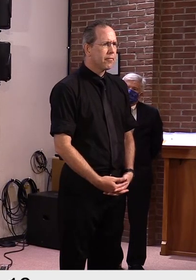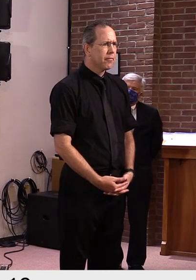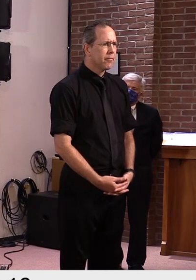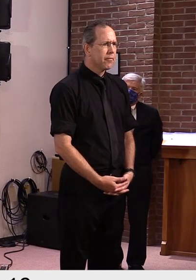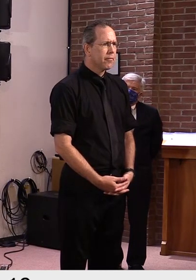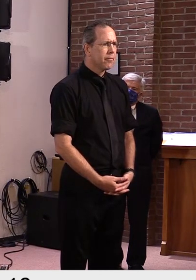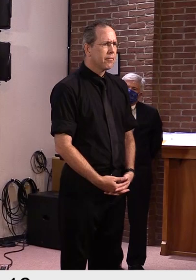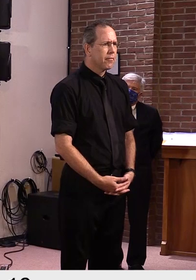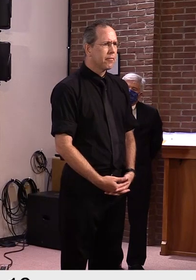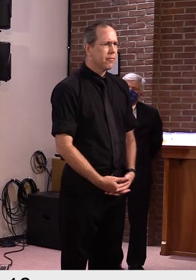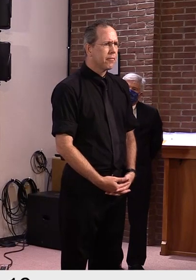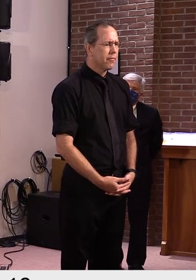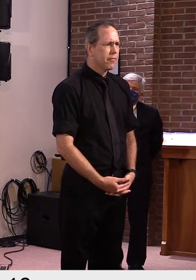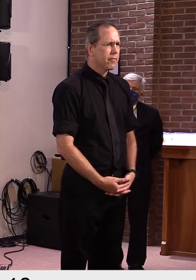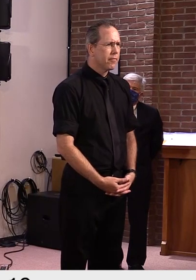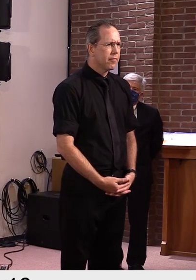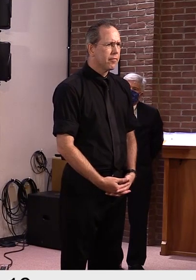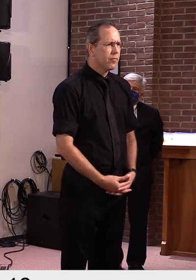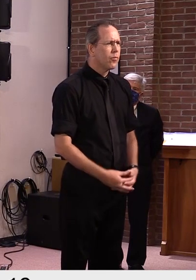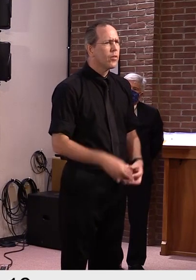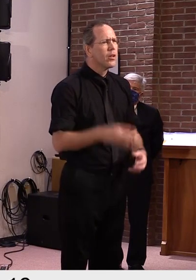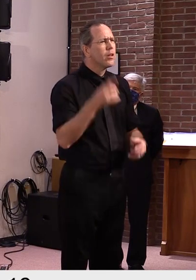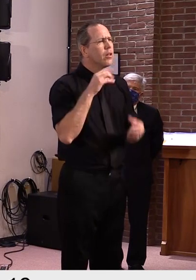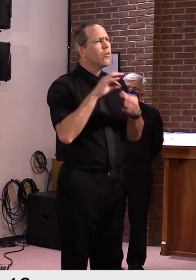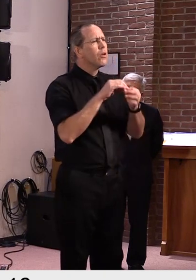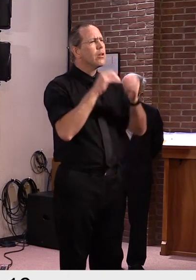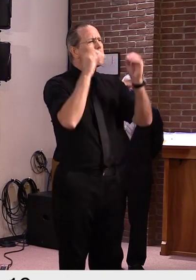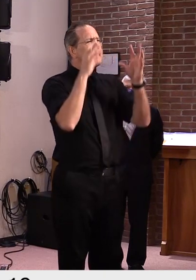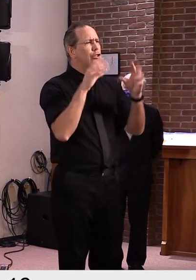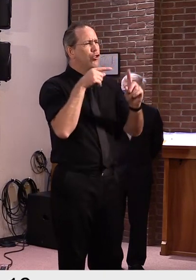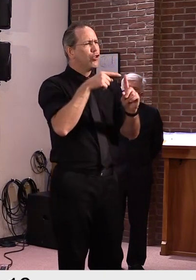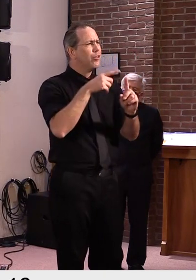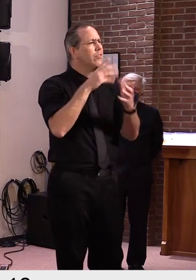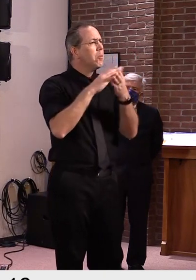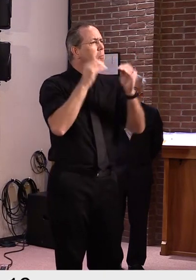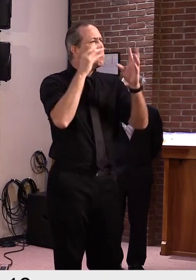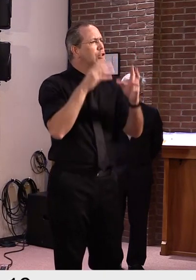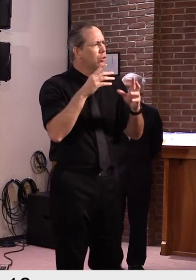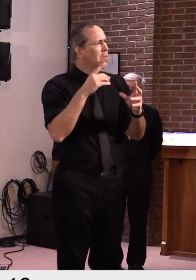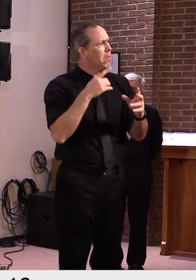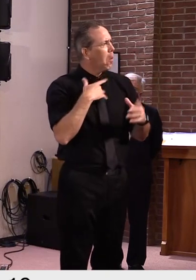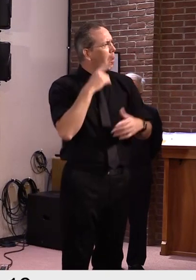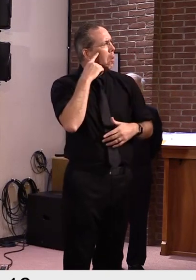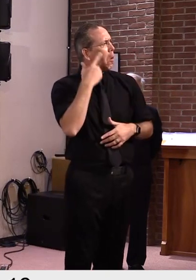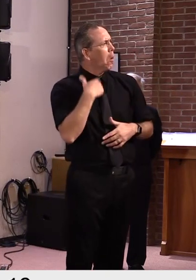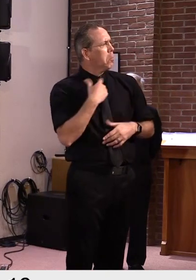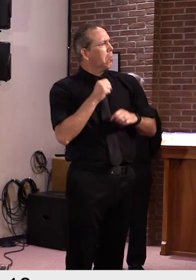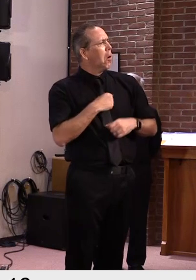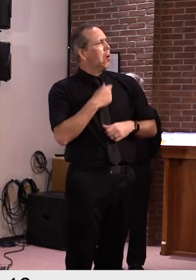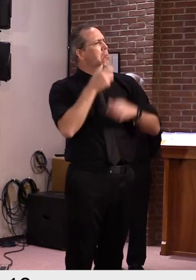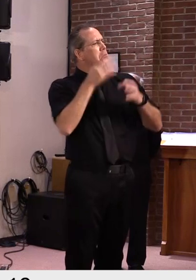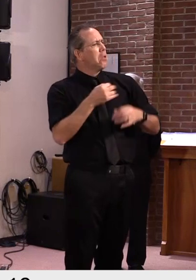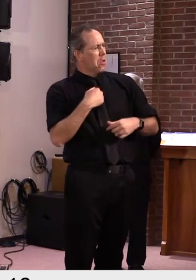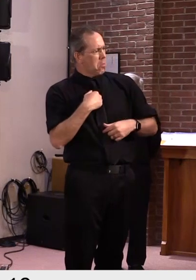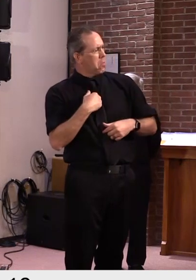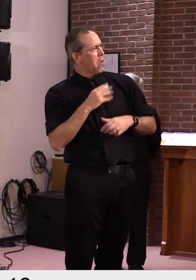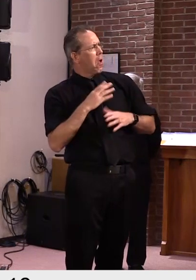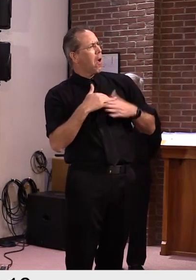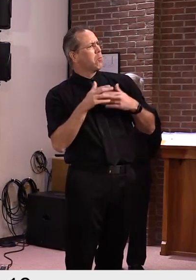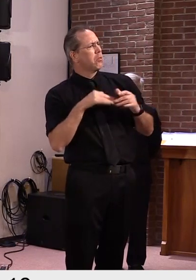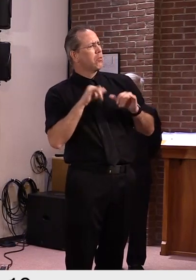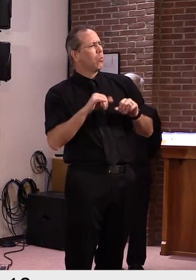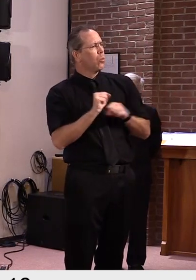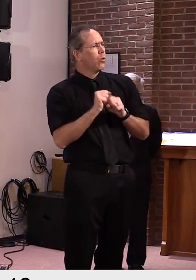Yeah, I don't think I said that they could choose, but it's up to the districts to work with the teachers in order to accommodate